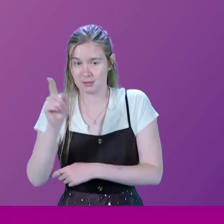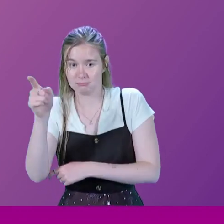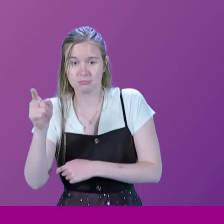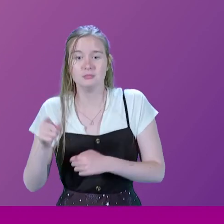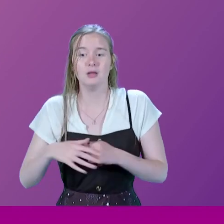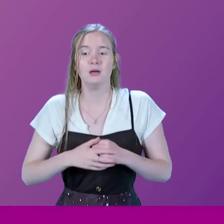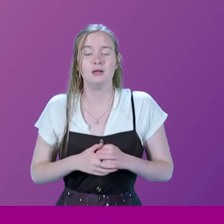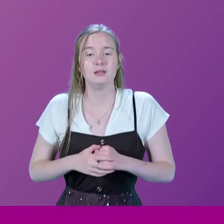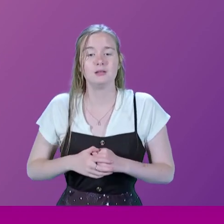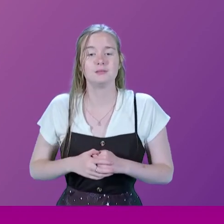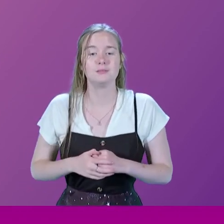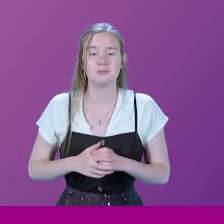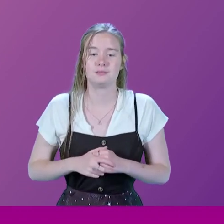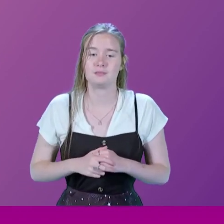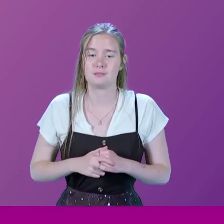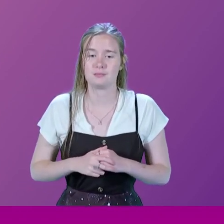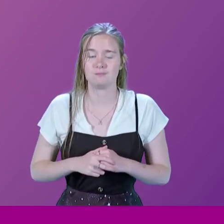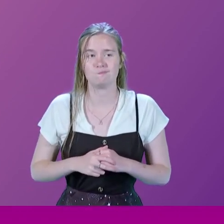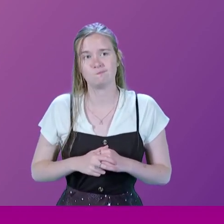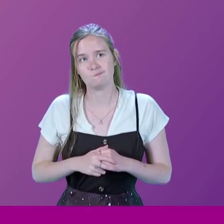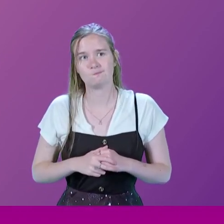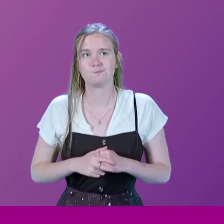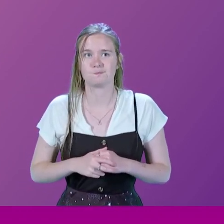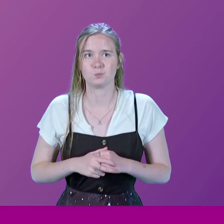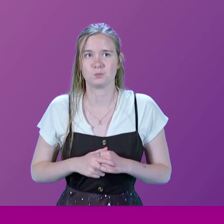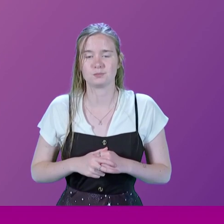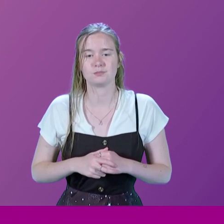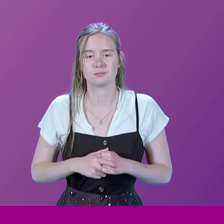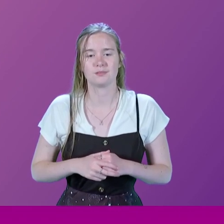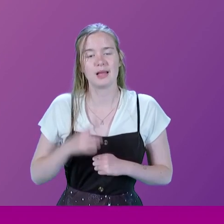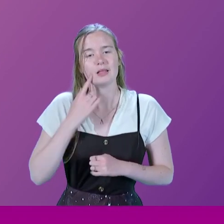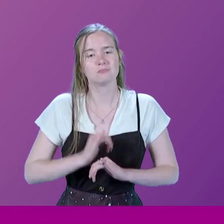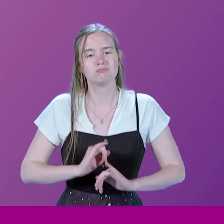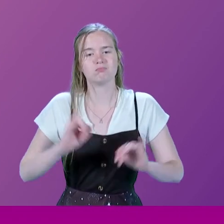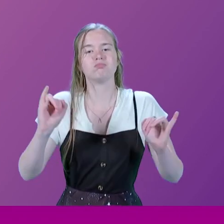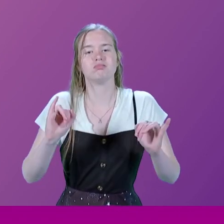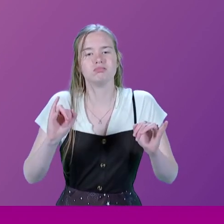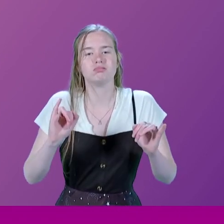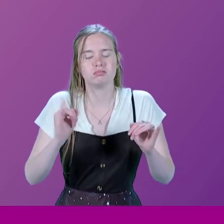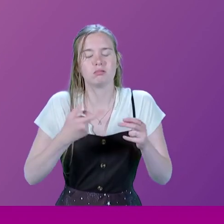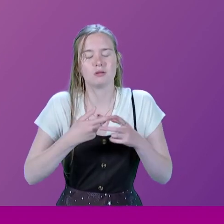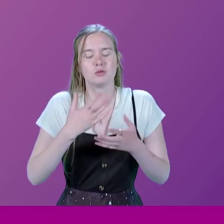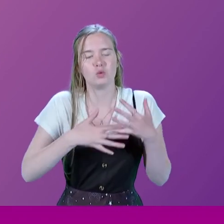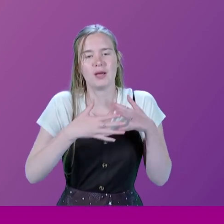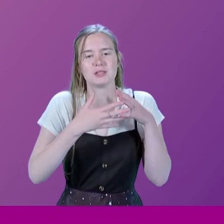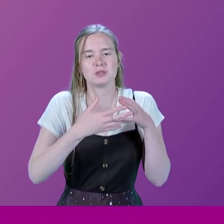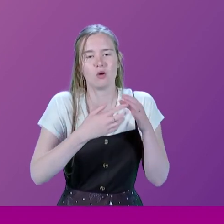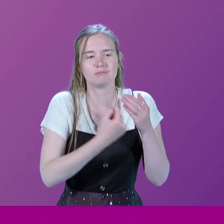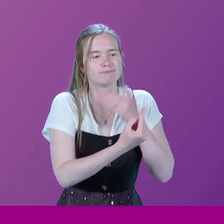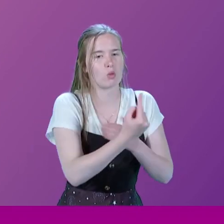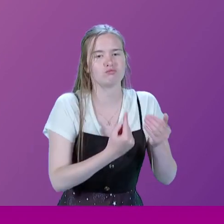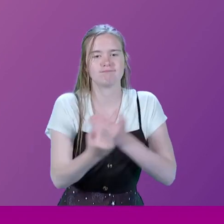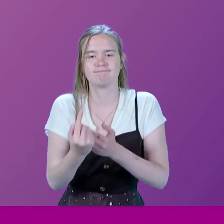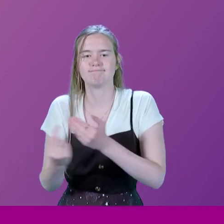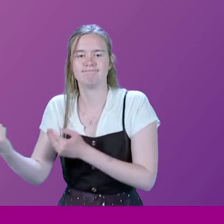is there is a tragedy, I think, in the United States of polarization. And that,